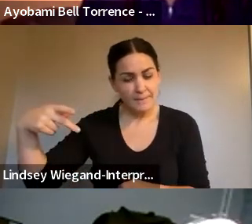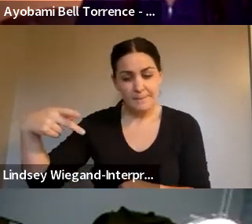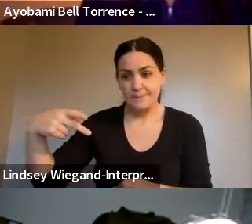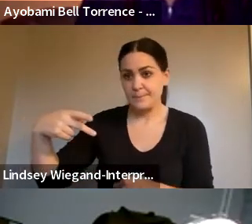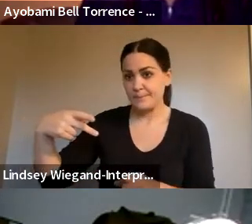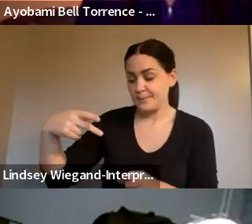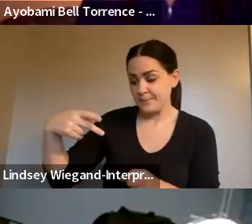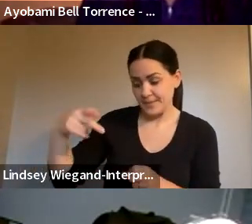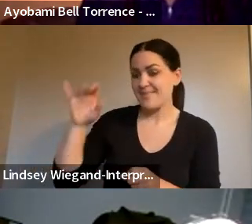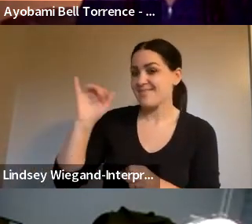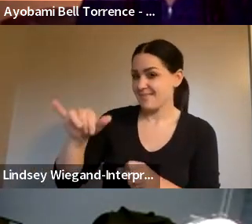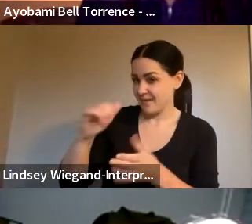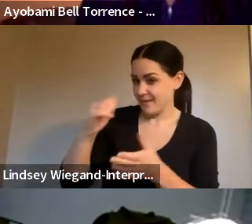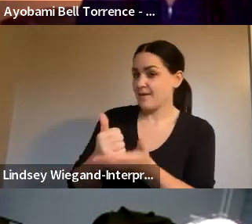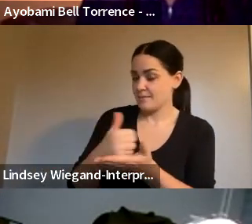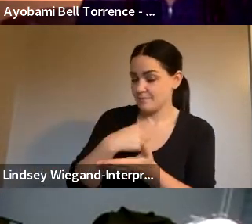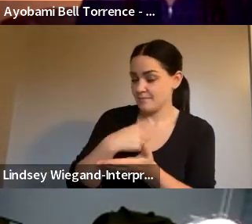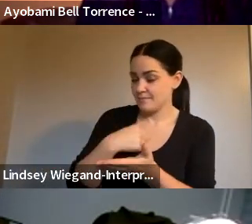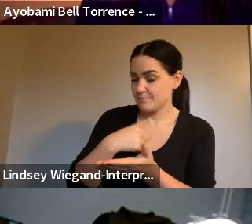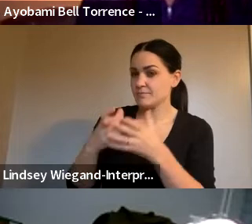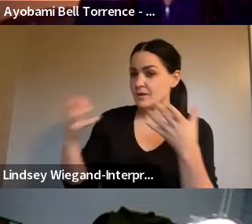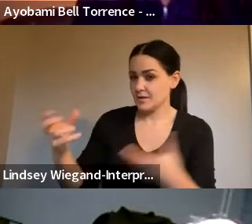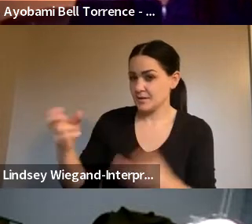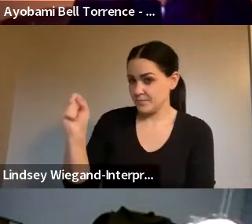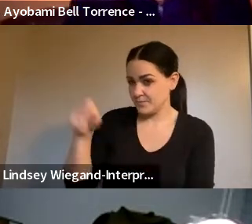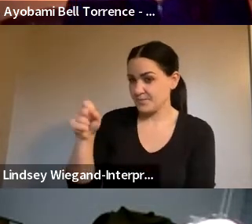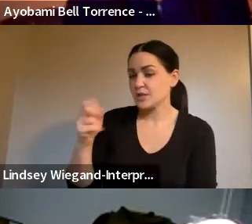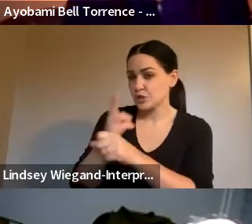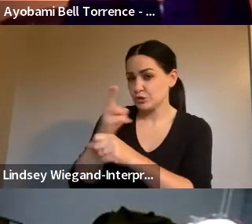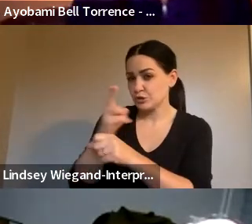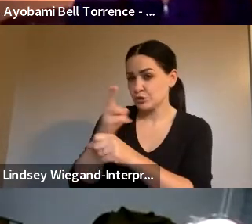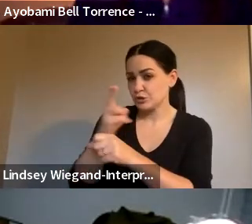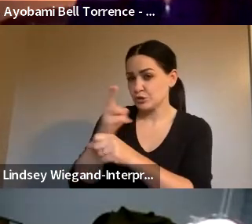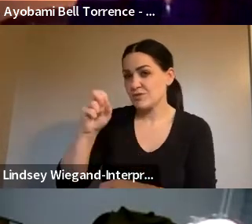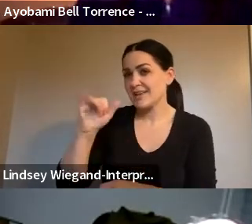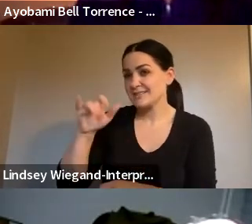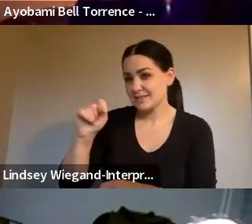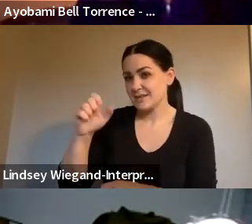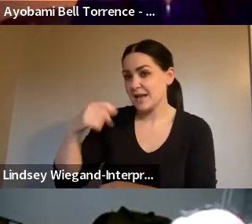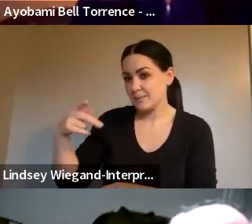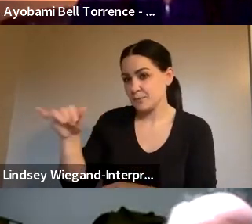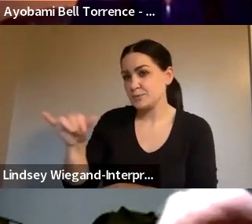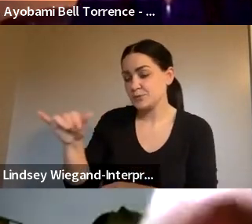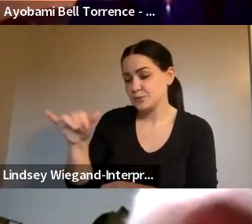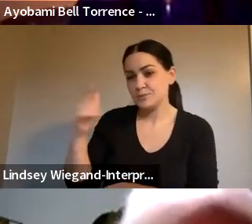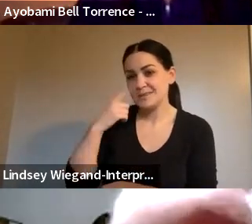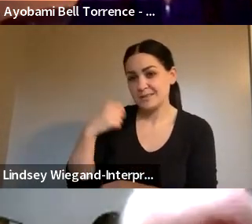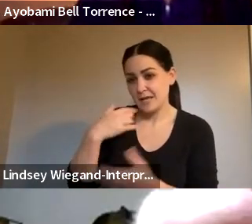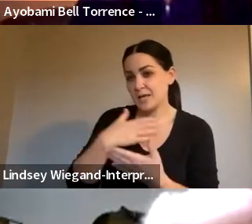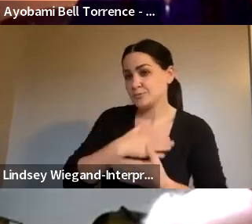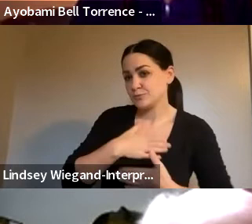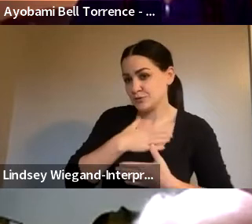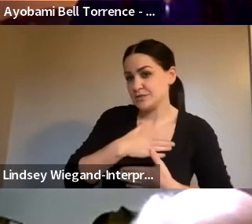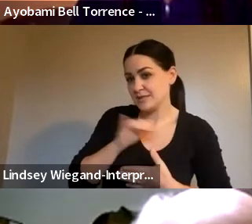It has helped me immeasurably. I also use the transit app because I do appreciate the crowdsourcing that the transit app offers.